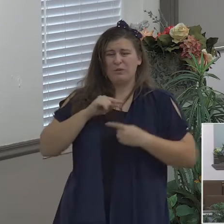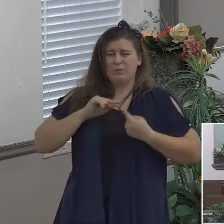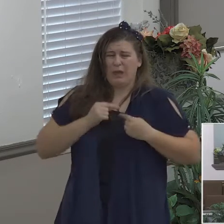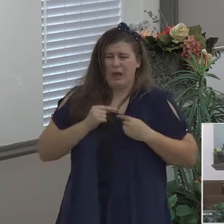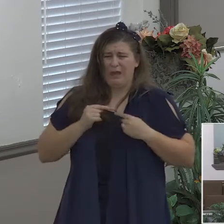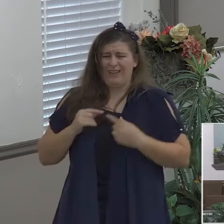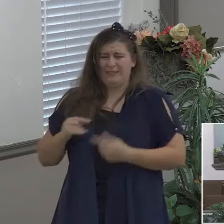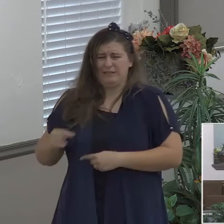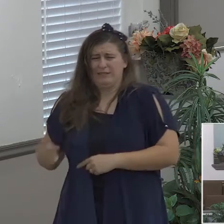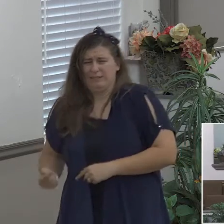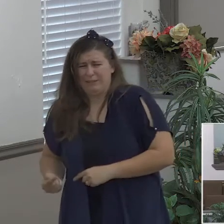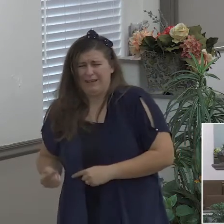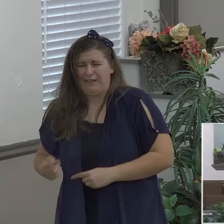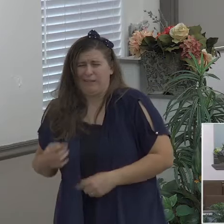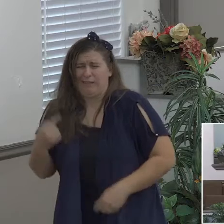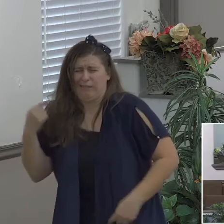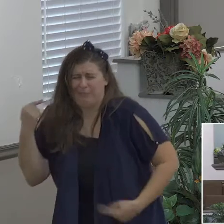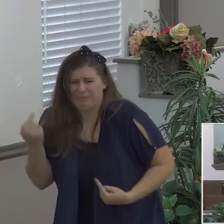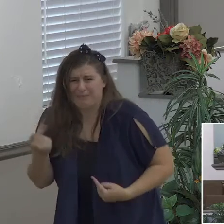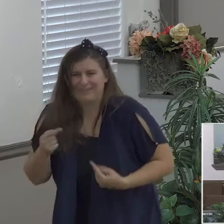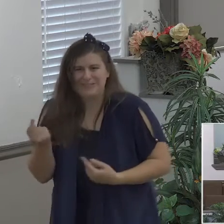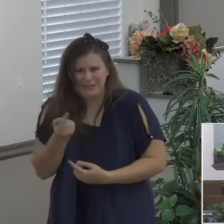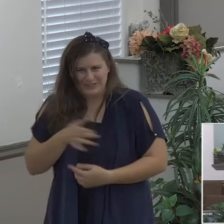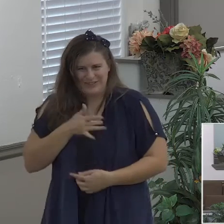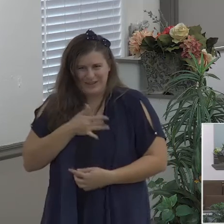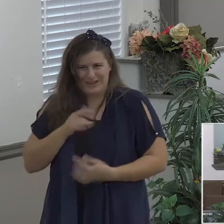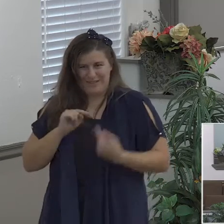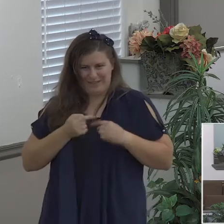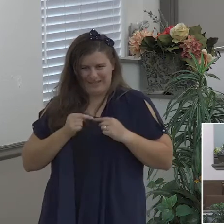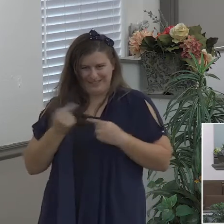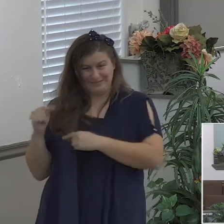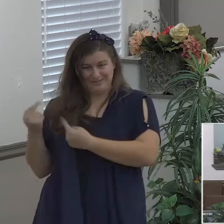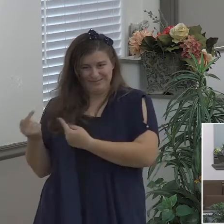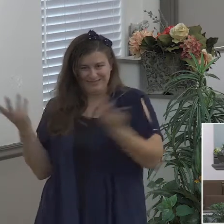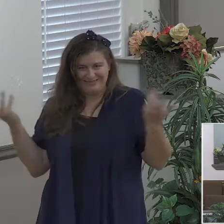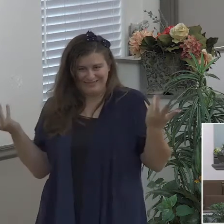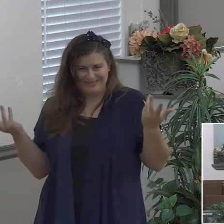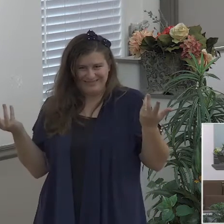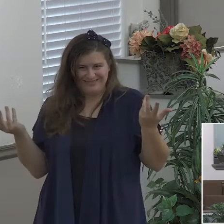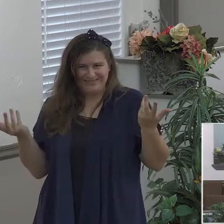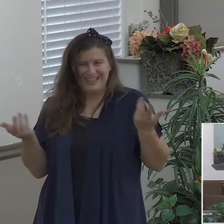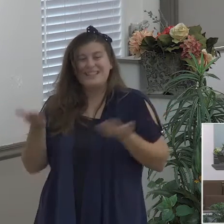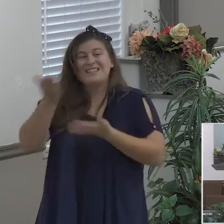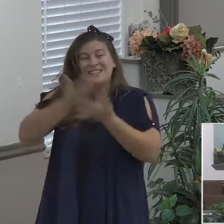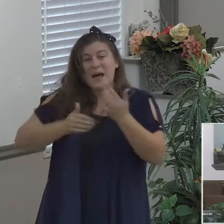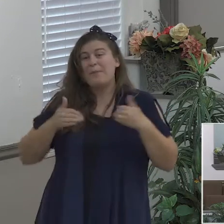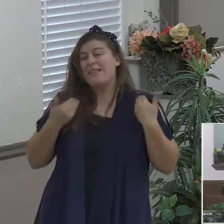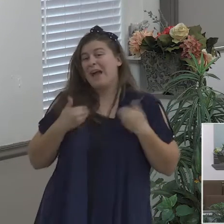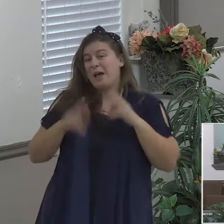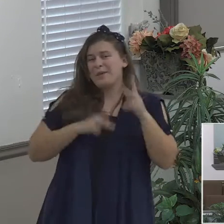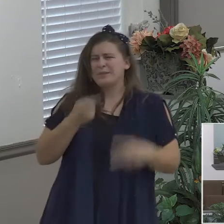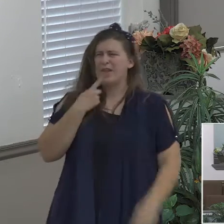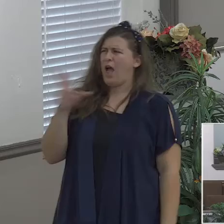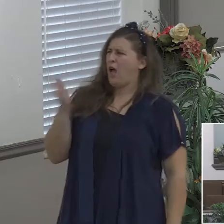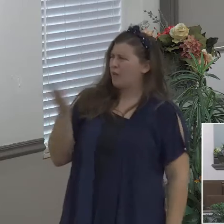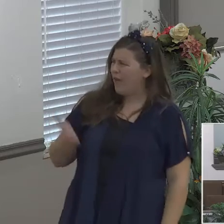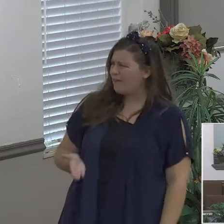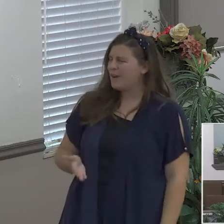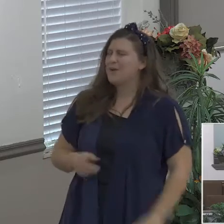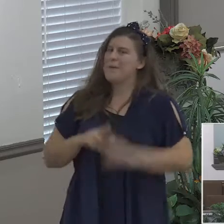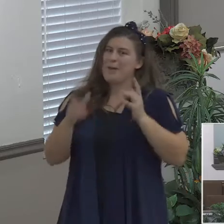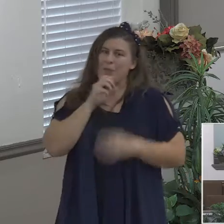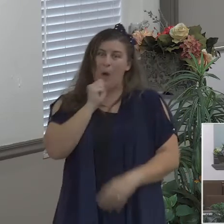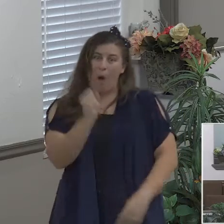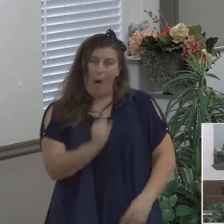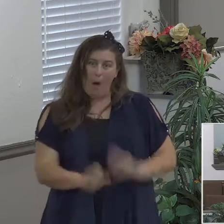and some of you young folks would say amen to that too you know man yeah